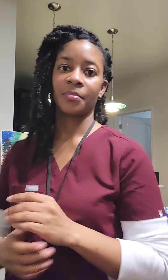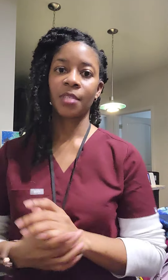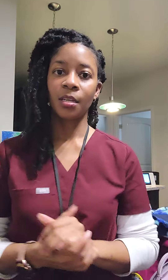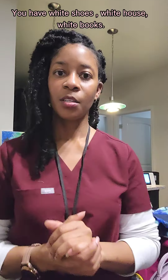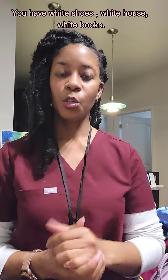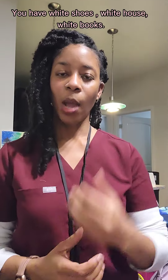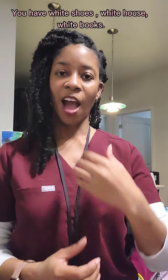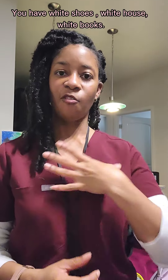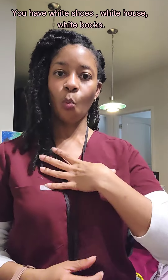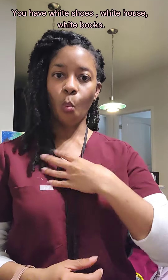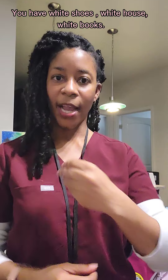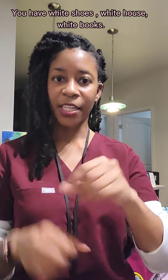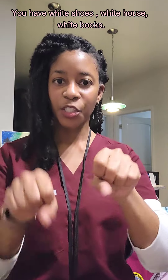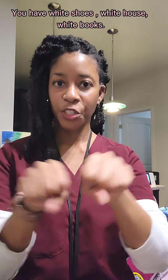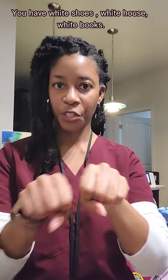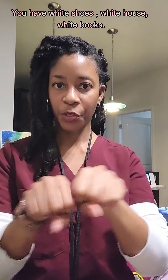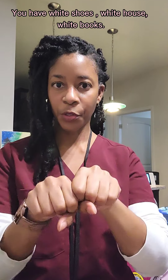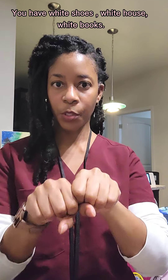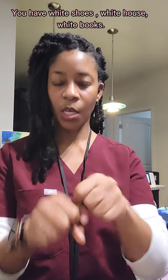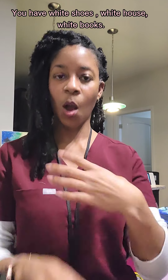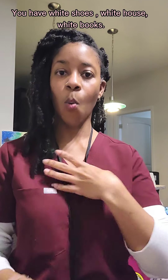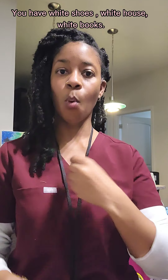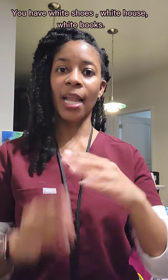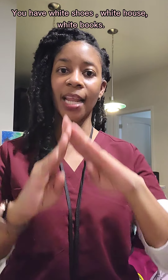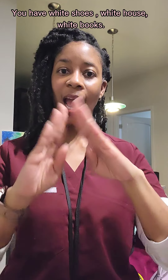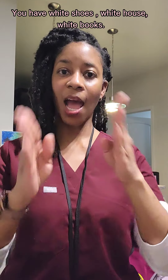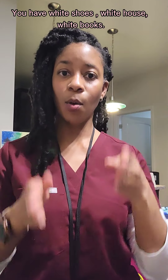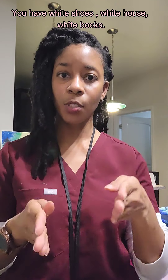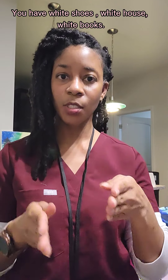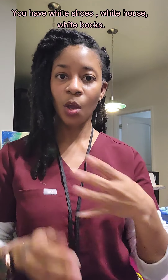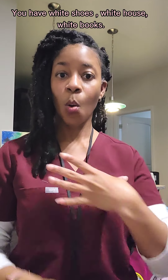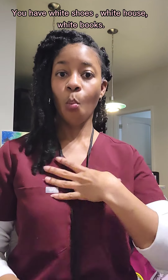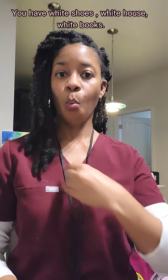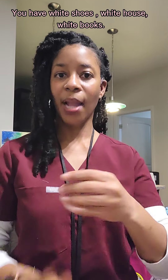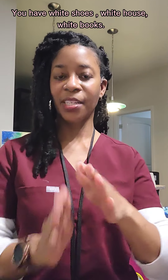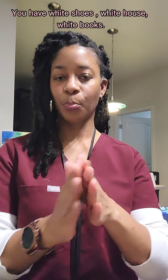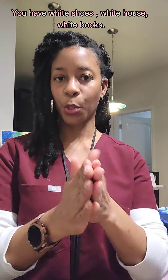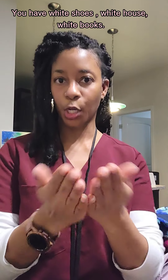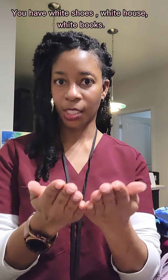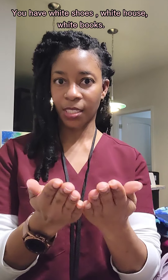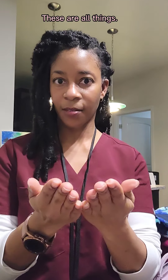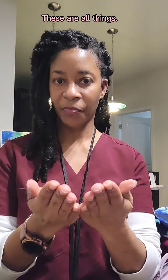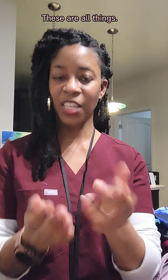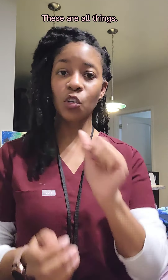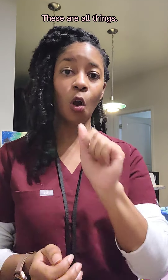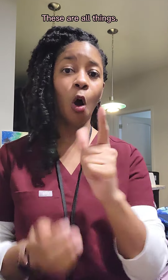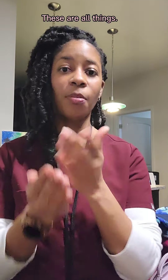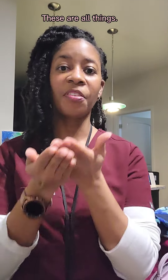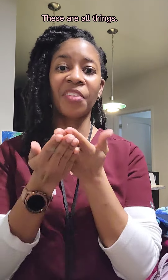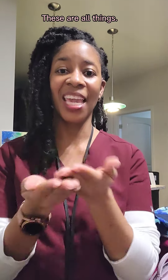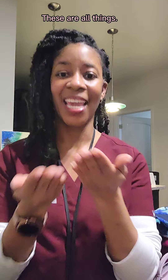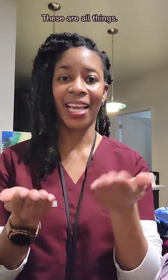You have white shoes, a white house, white books. These are all things.